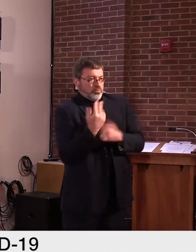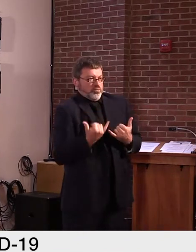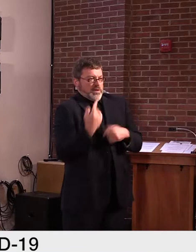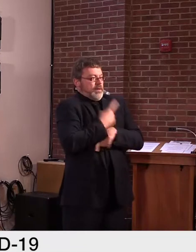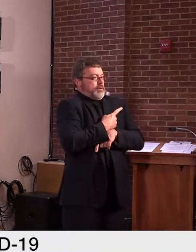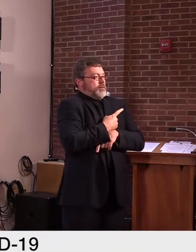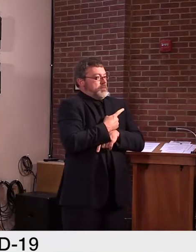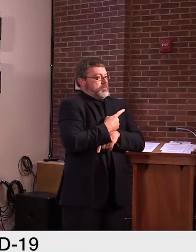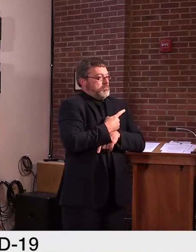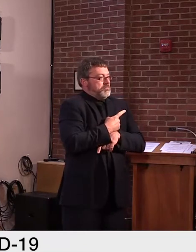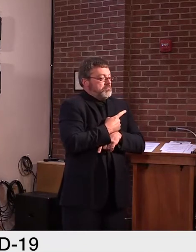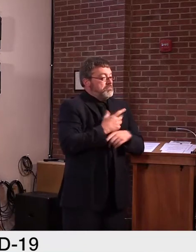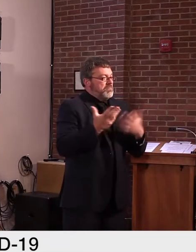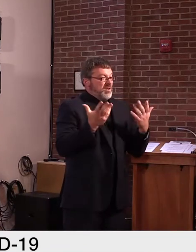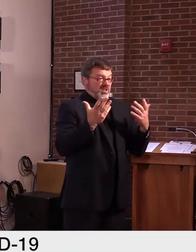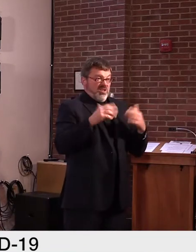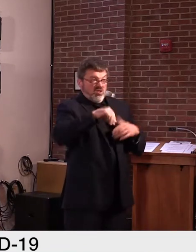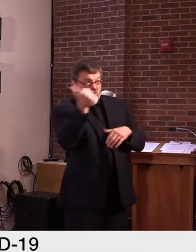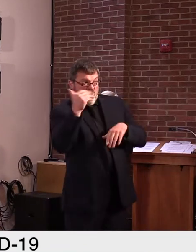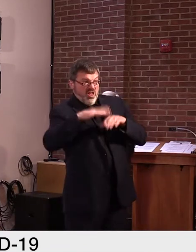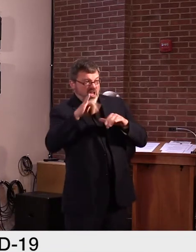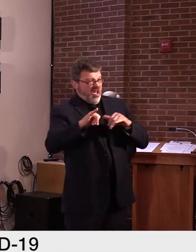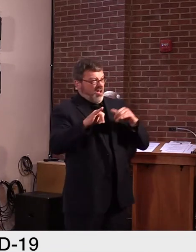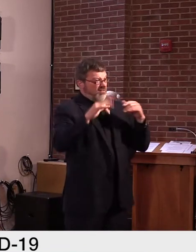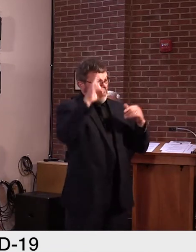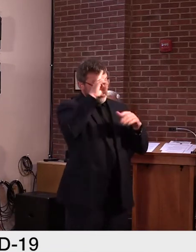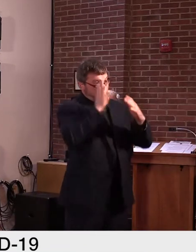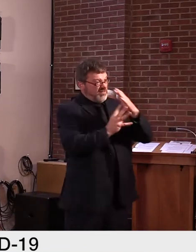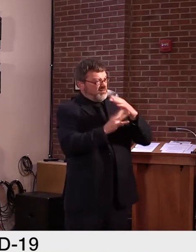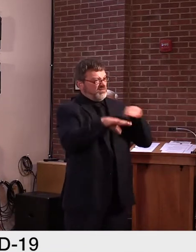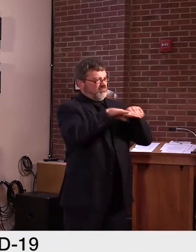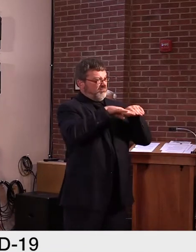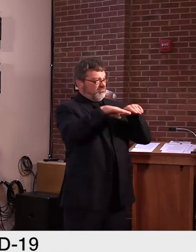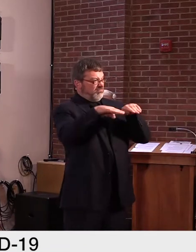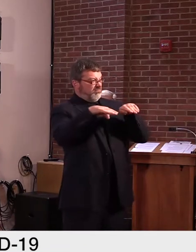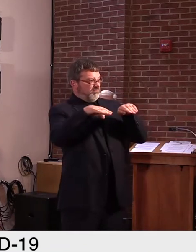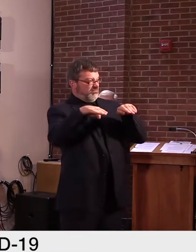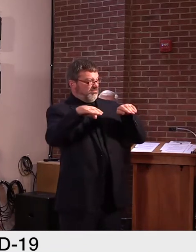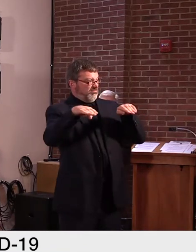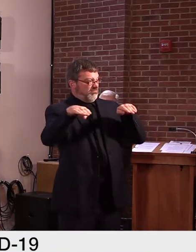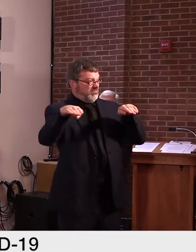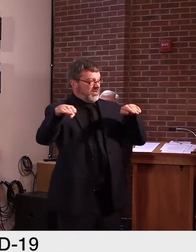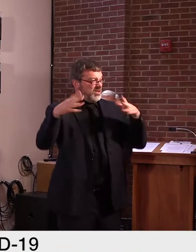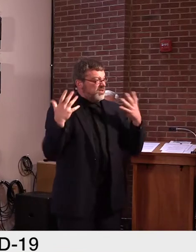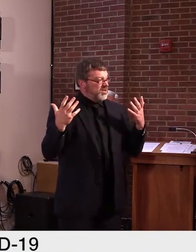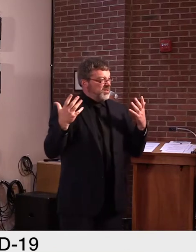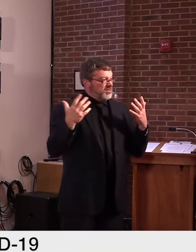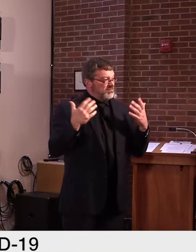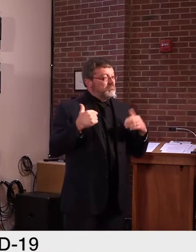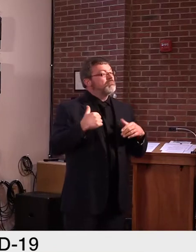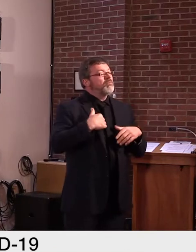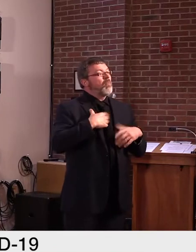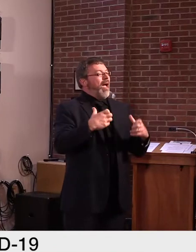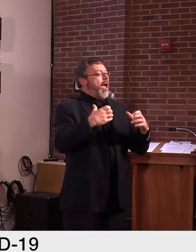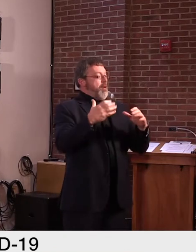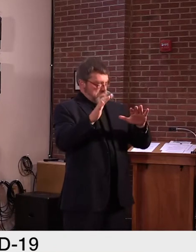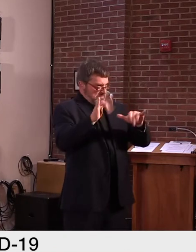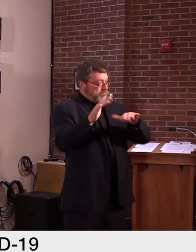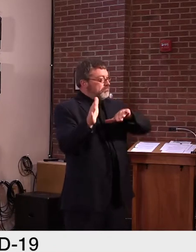I don't have much to add relating to the few cases reported in the two schools that we've discussed previously,